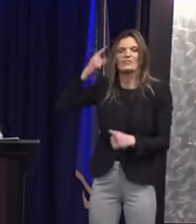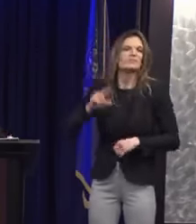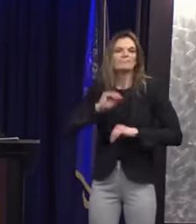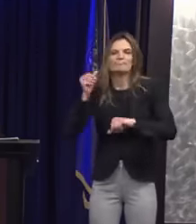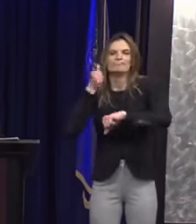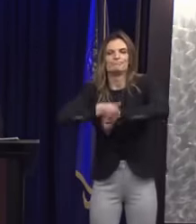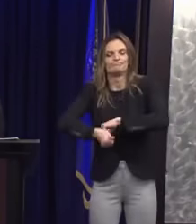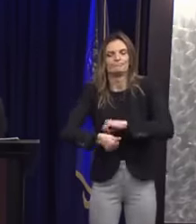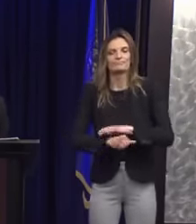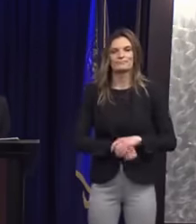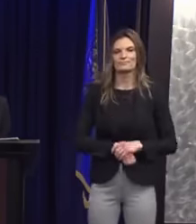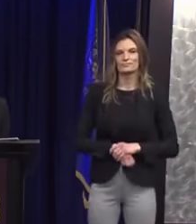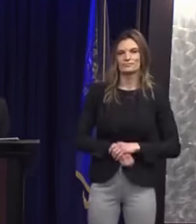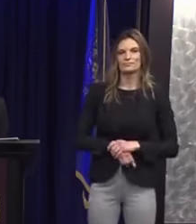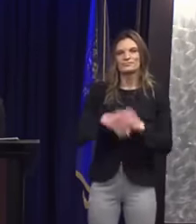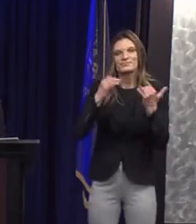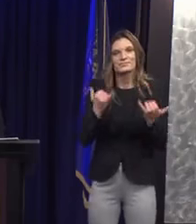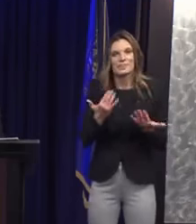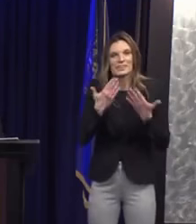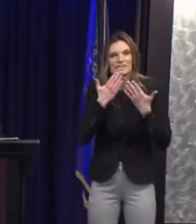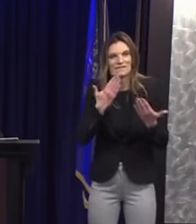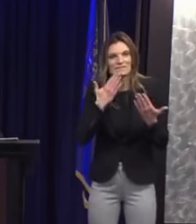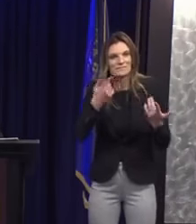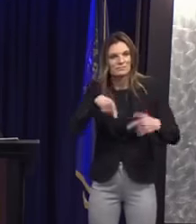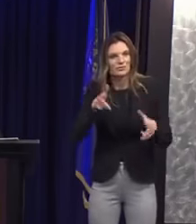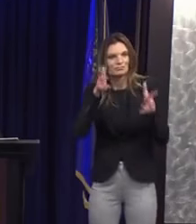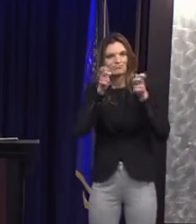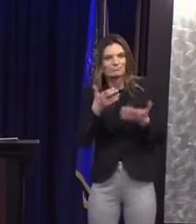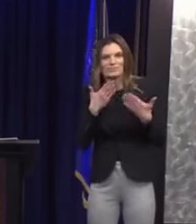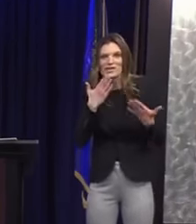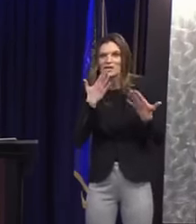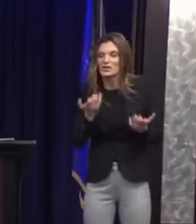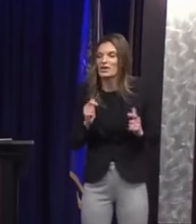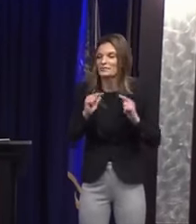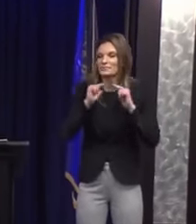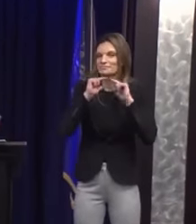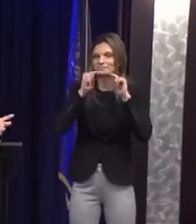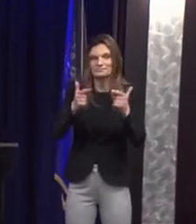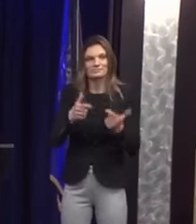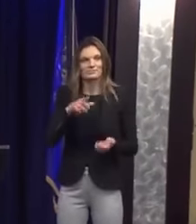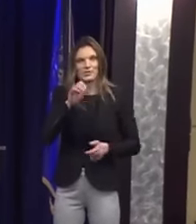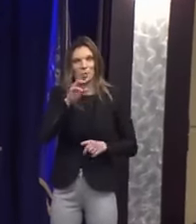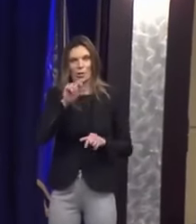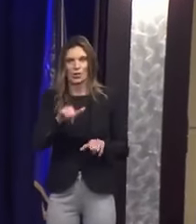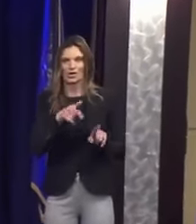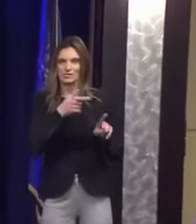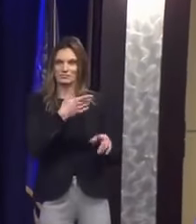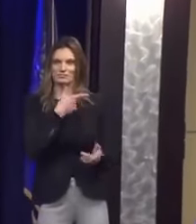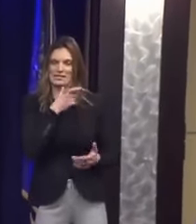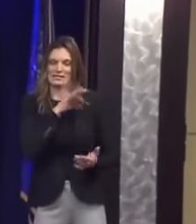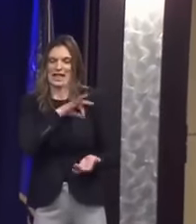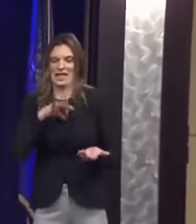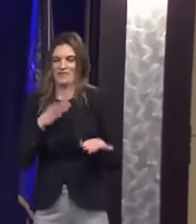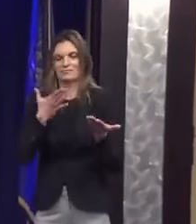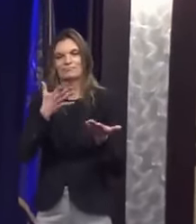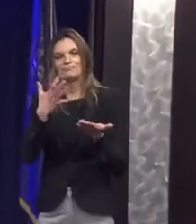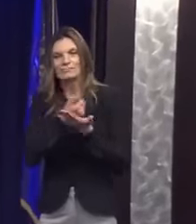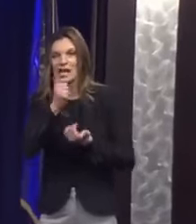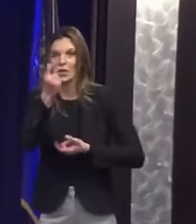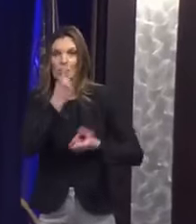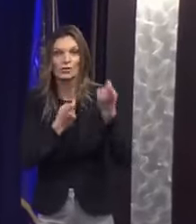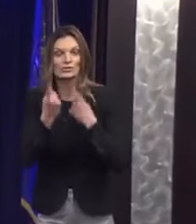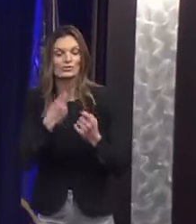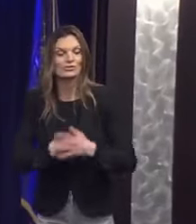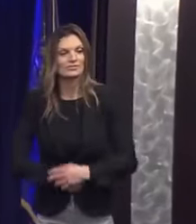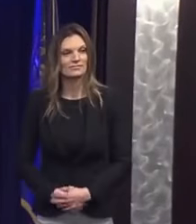So I'd like to thank you now for listening. But I'd also like to turn this over to Courtney from ICOM staff for questions from